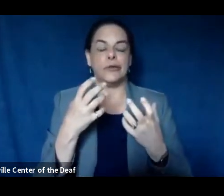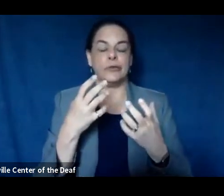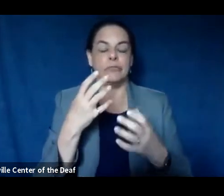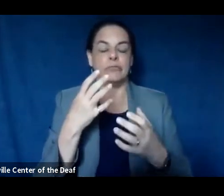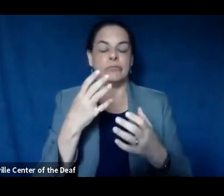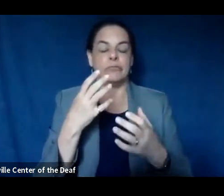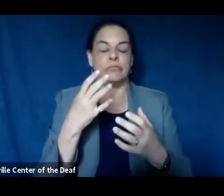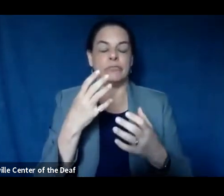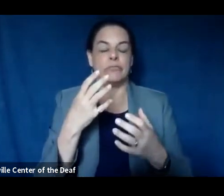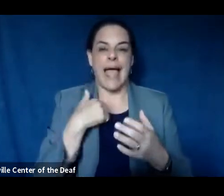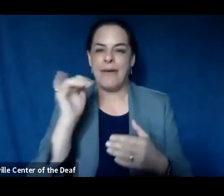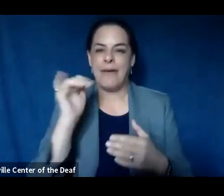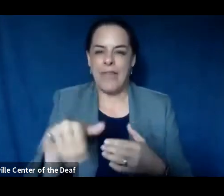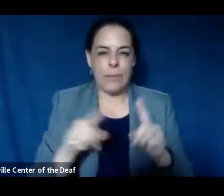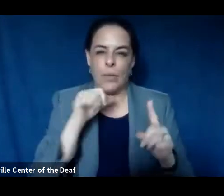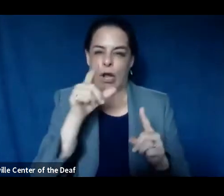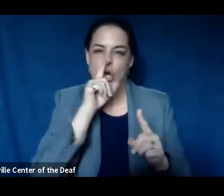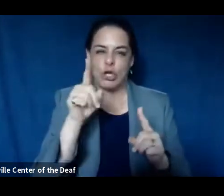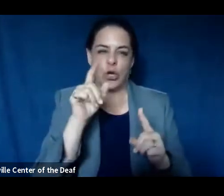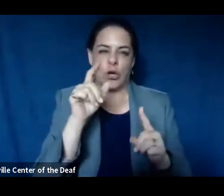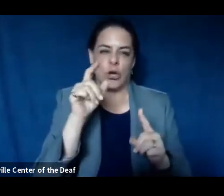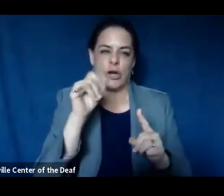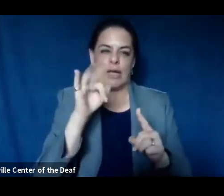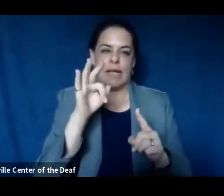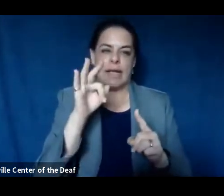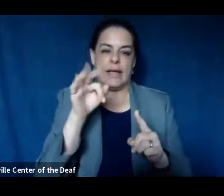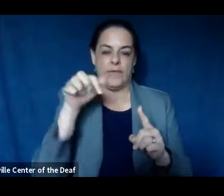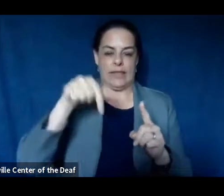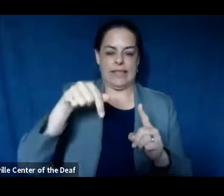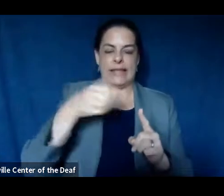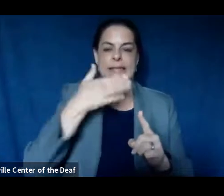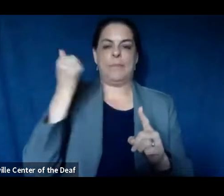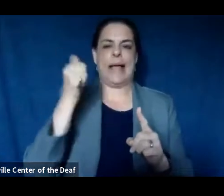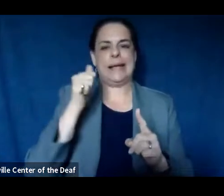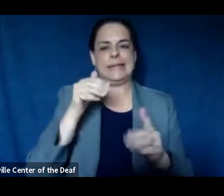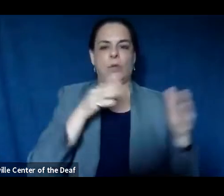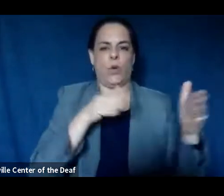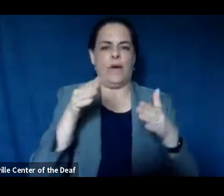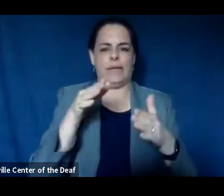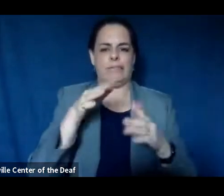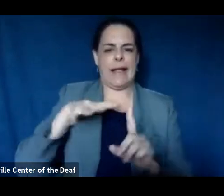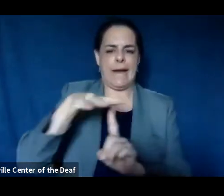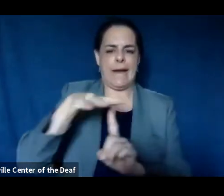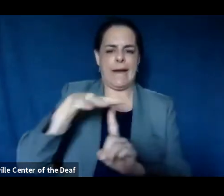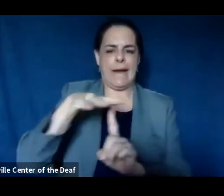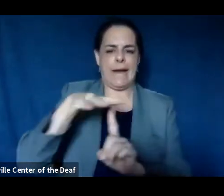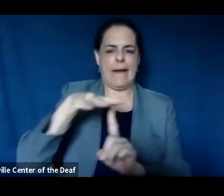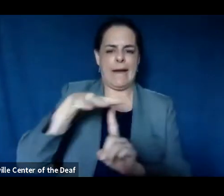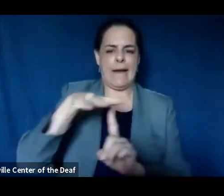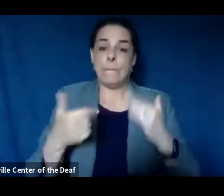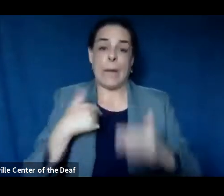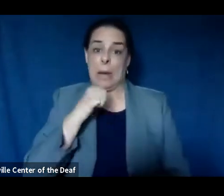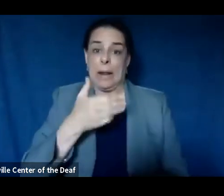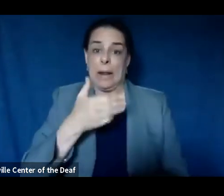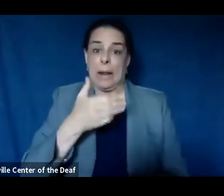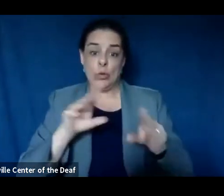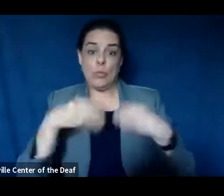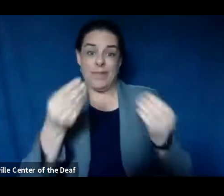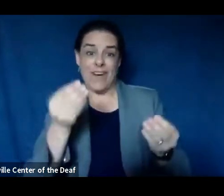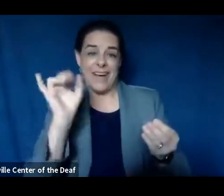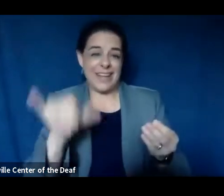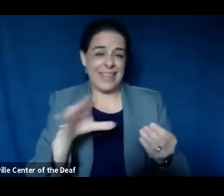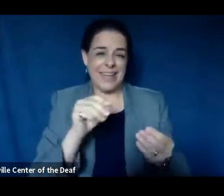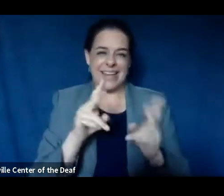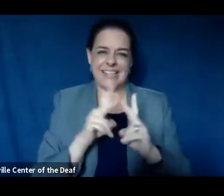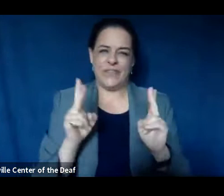But we're just not sure that this is the best environment to do that. And I'm probably not the best person to provide that. And it's just